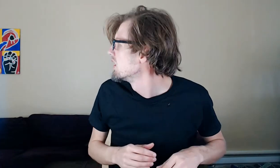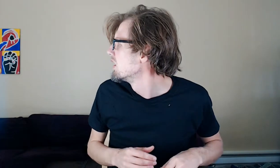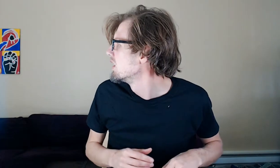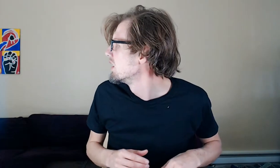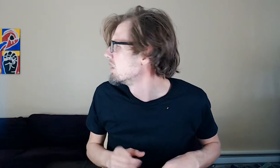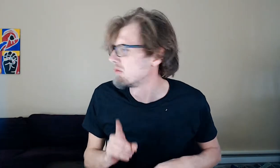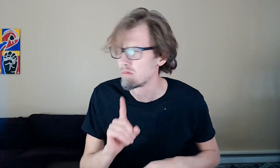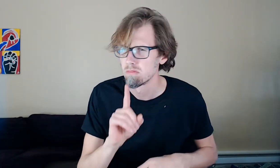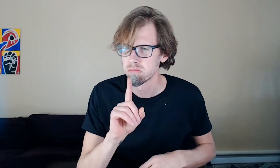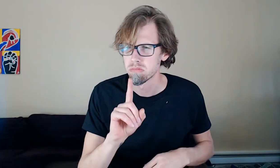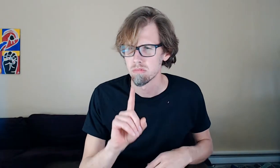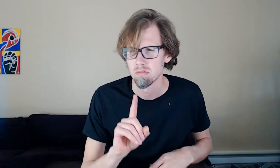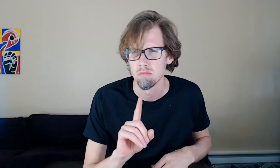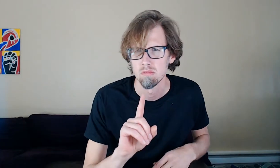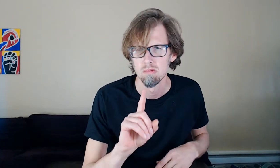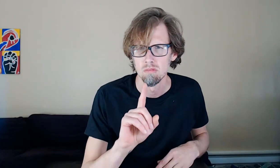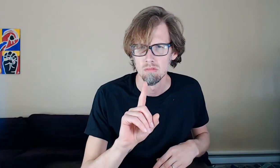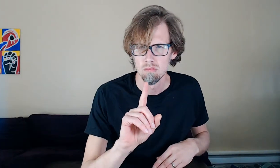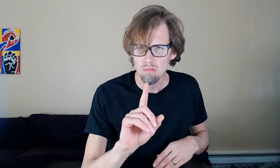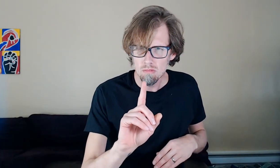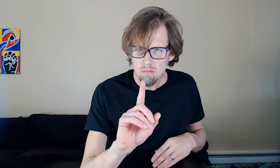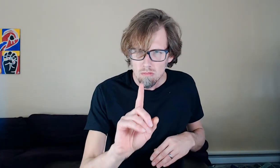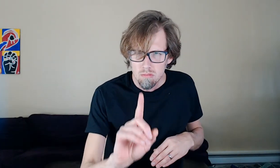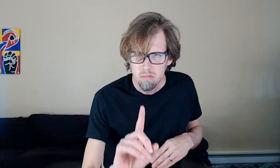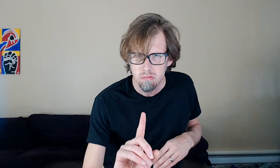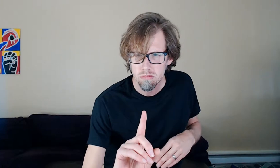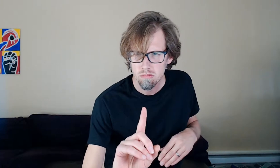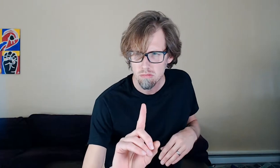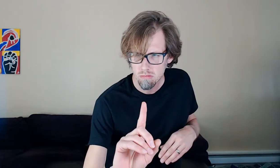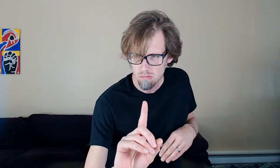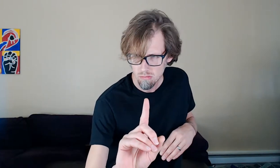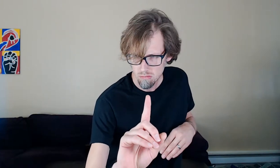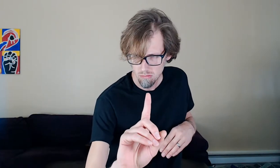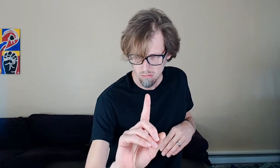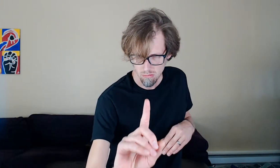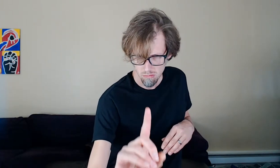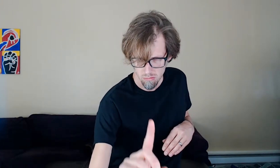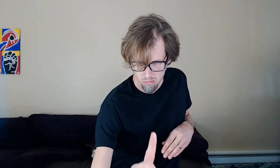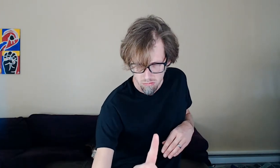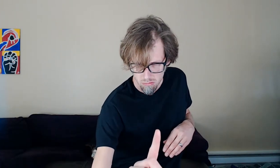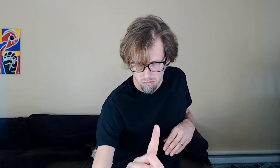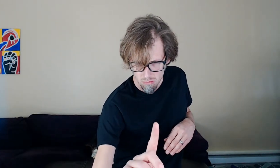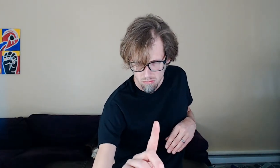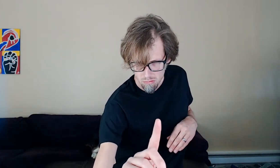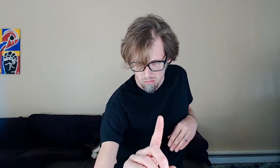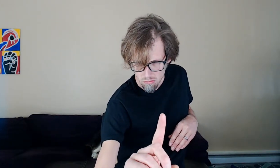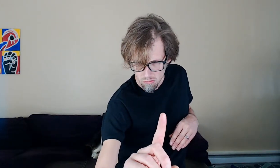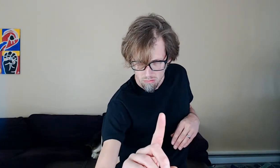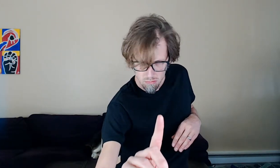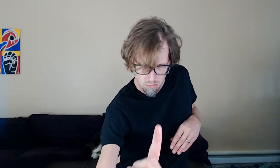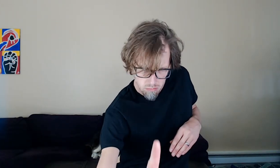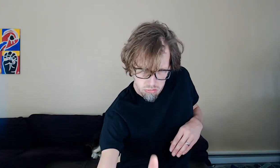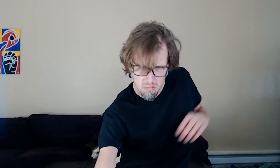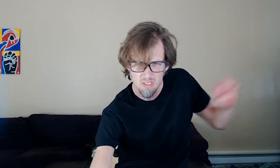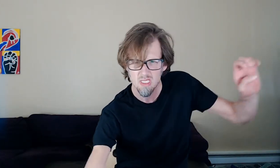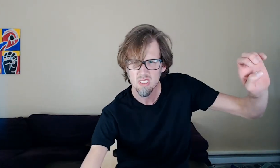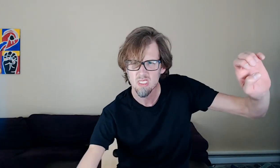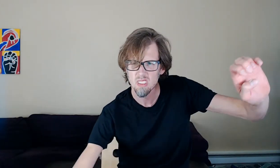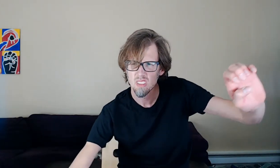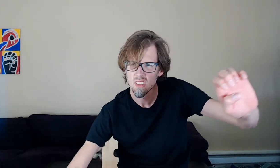Energizer, and they gave me that Vision HD Plus Focus headlamp that I'm using, and it was a huge help on this project. With the electricity turned